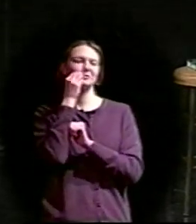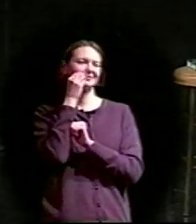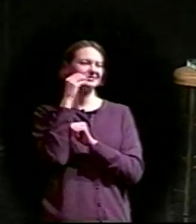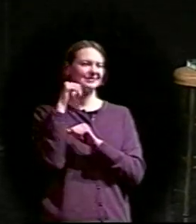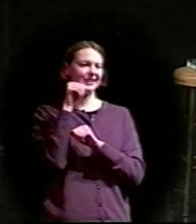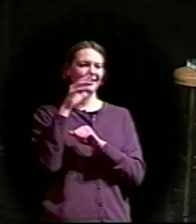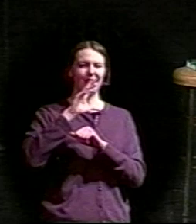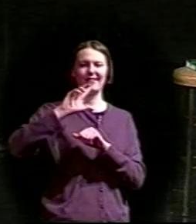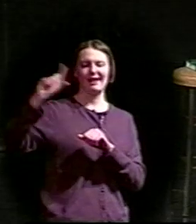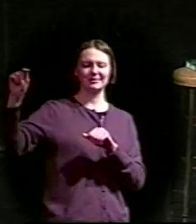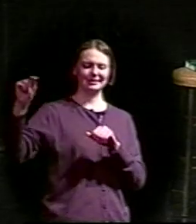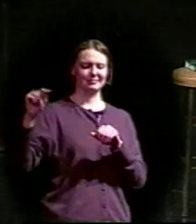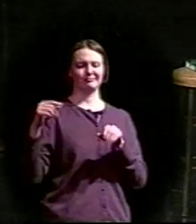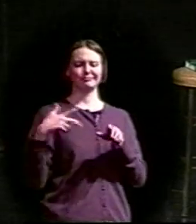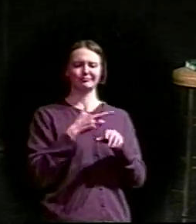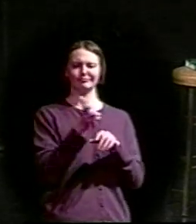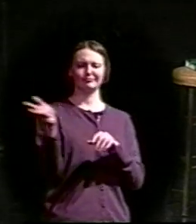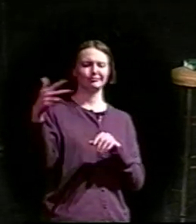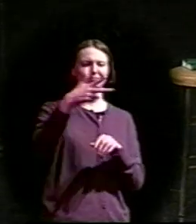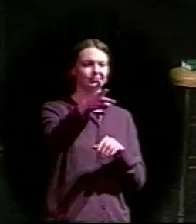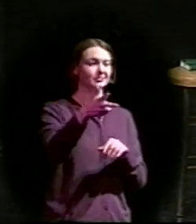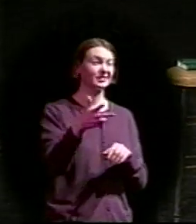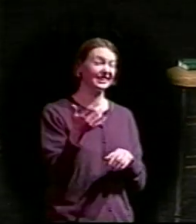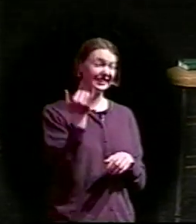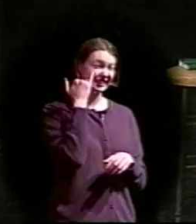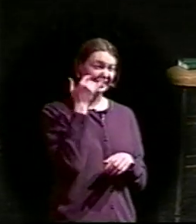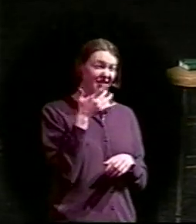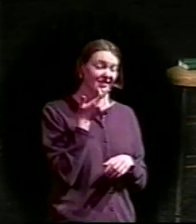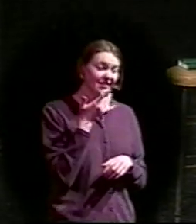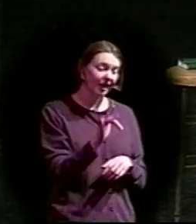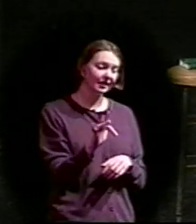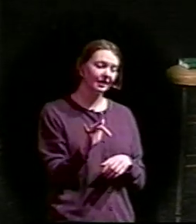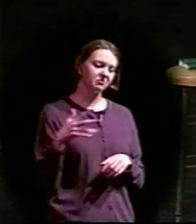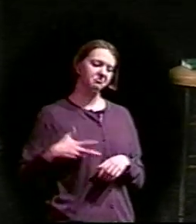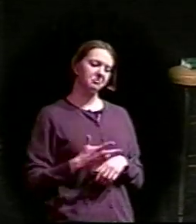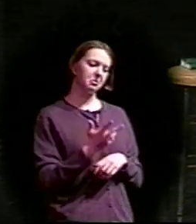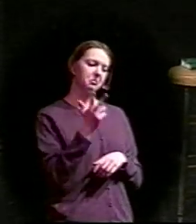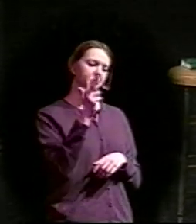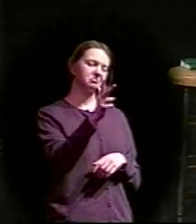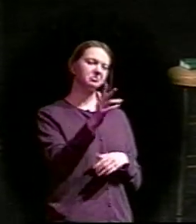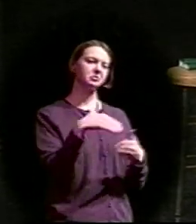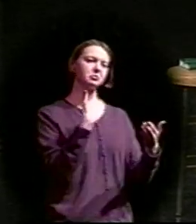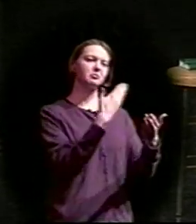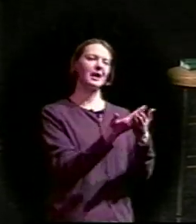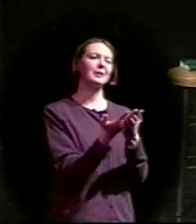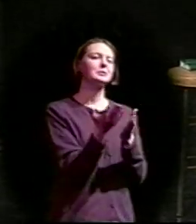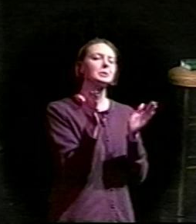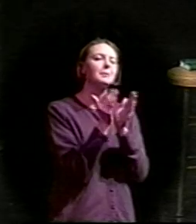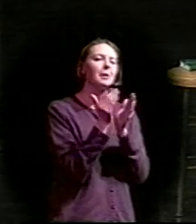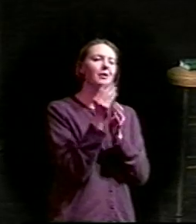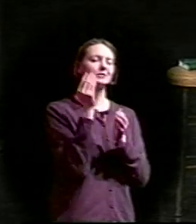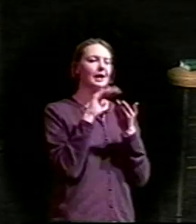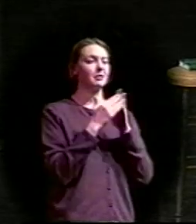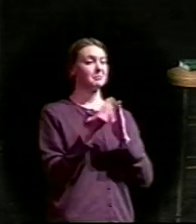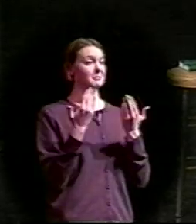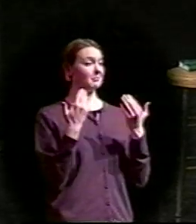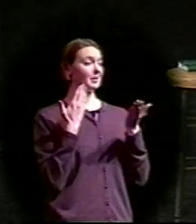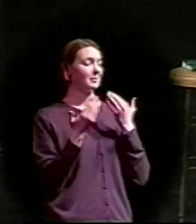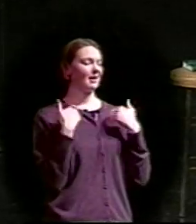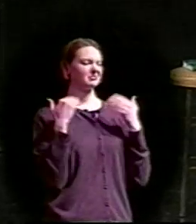roads. And if you were lucky, the road would go through a small town. And if you were lucky, the town would have a restaurant. And it seems that his colleague had gone